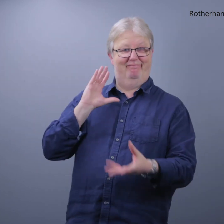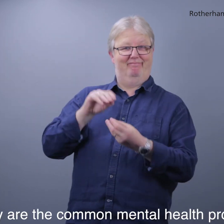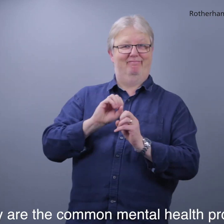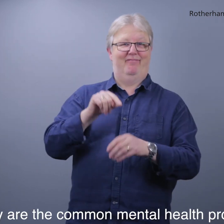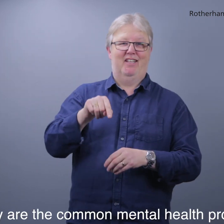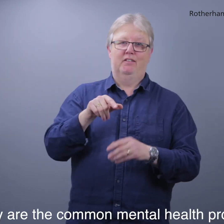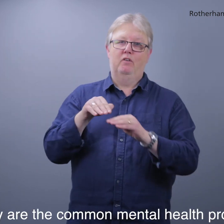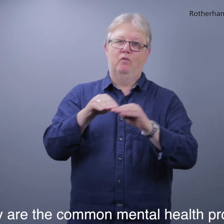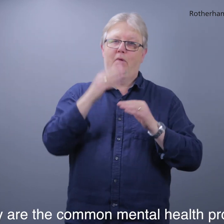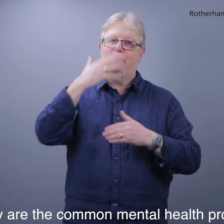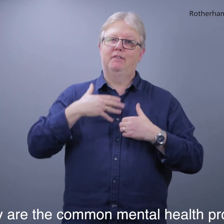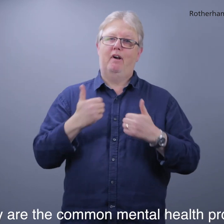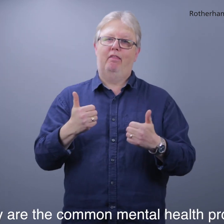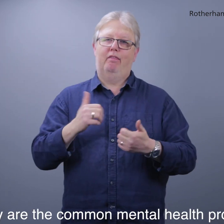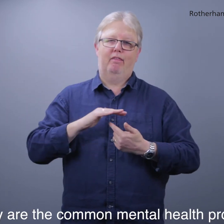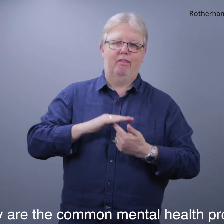So there are the common mental health problems. problems.